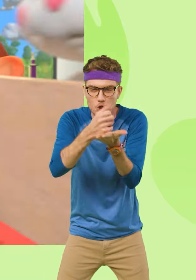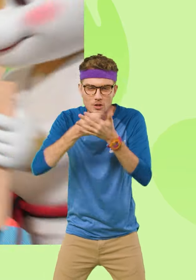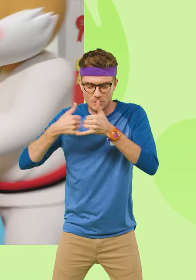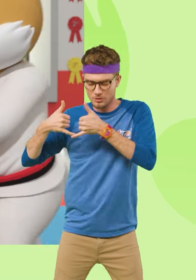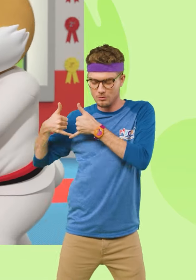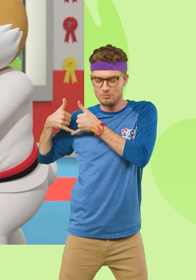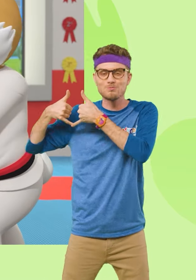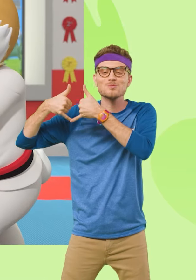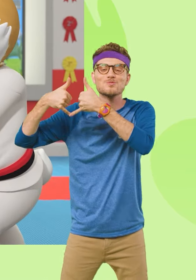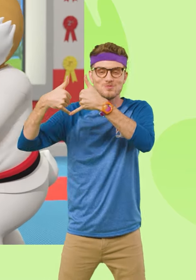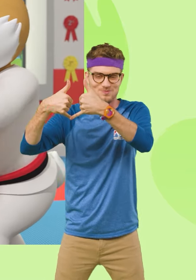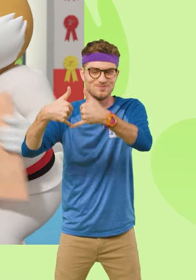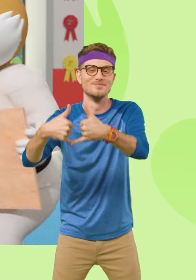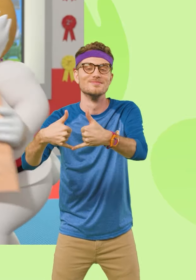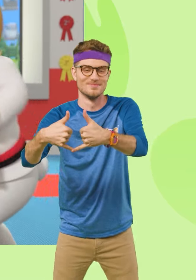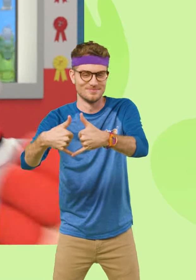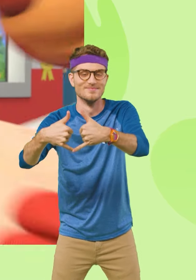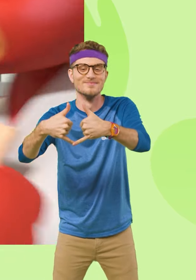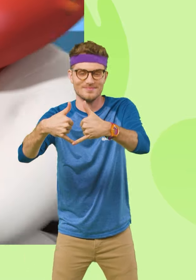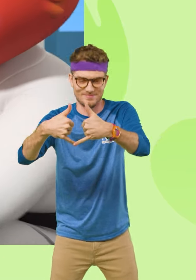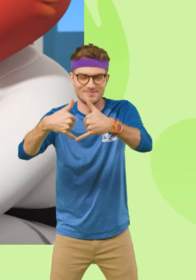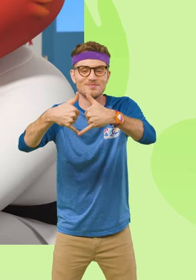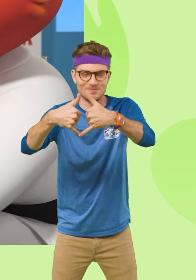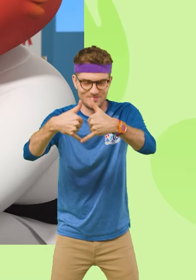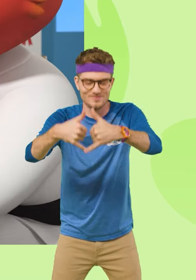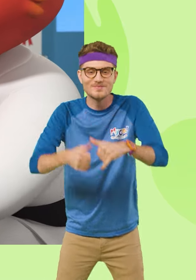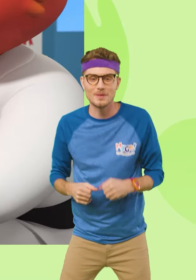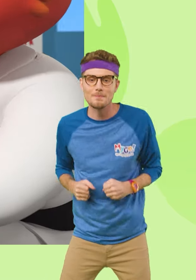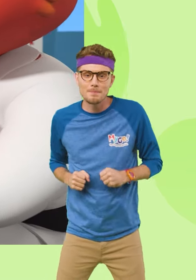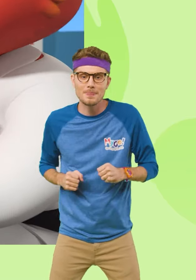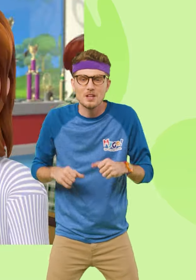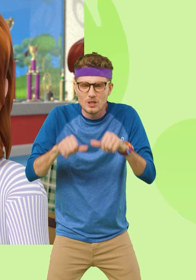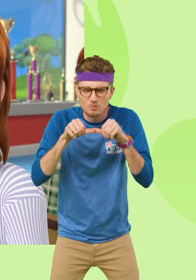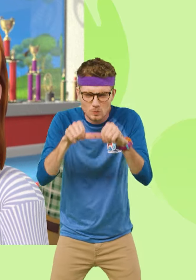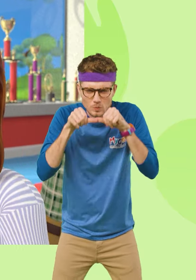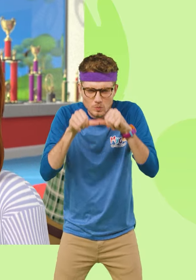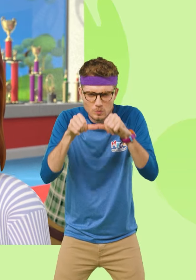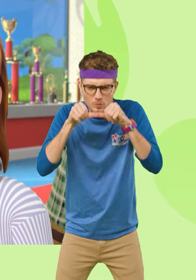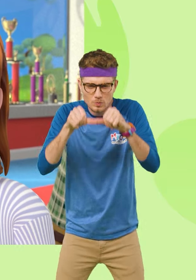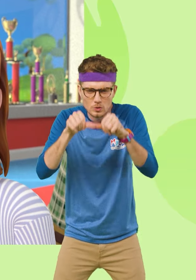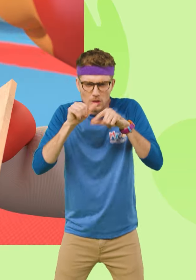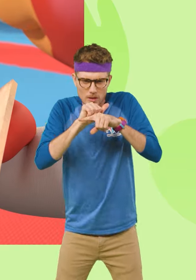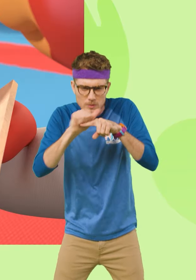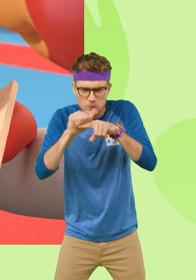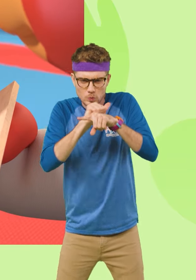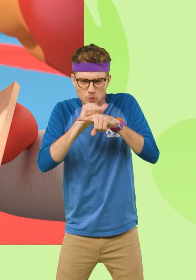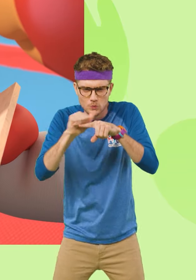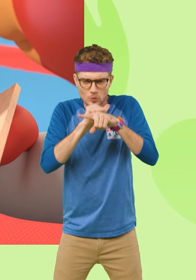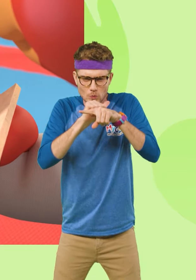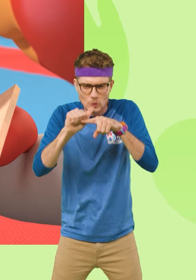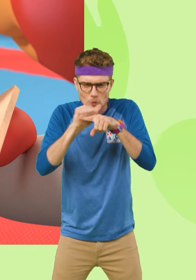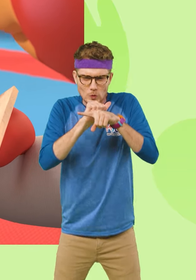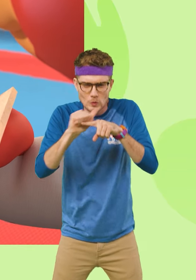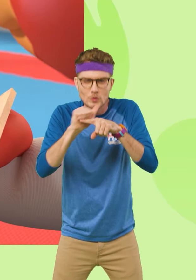earn your reward Don't give up if you train